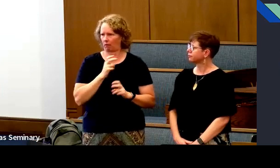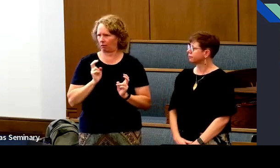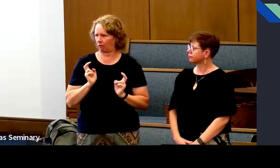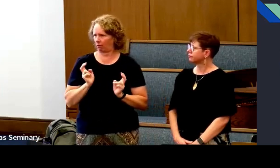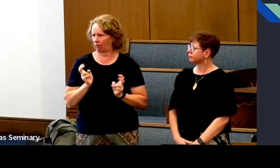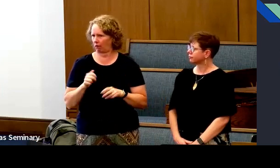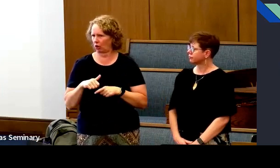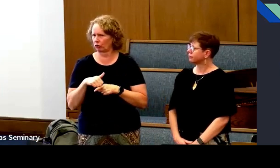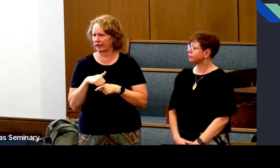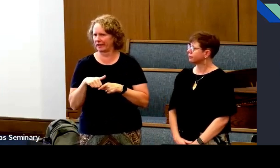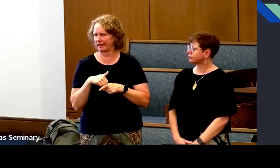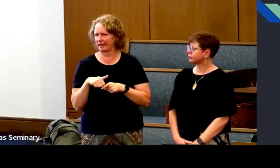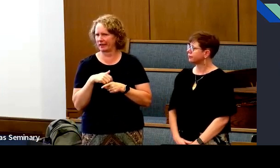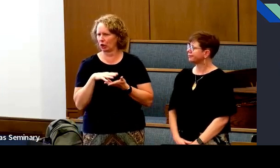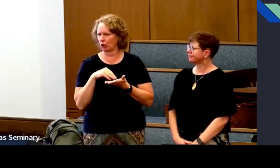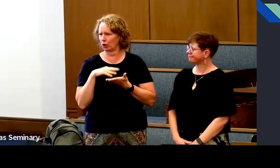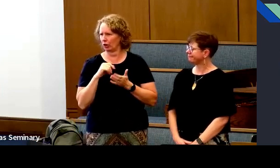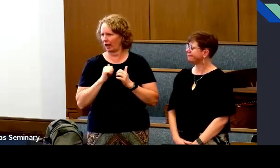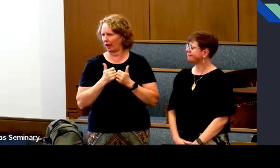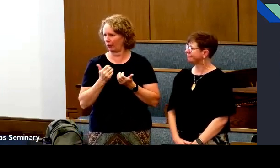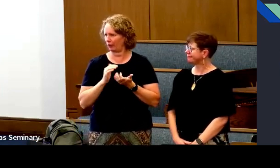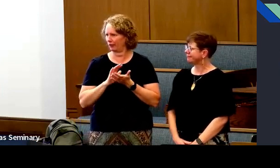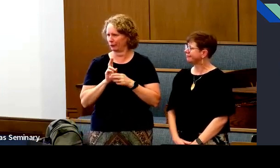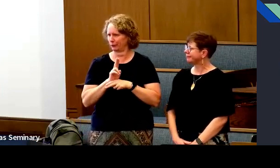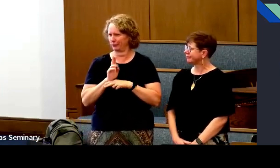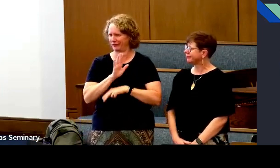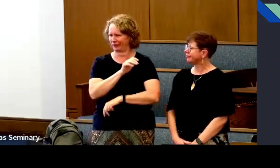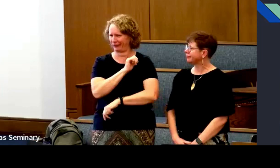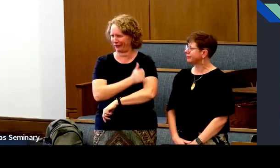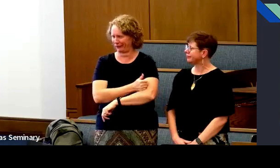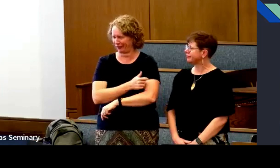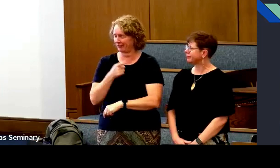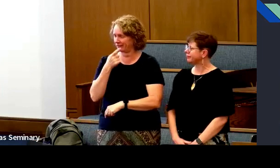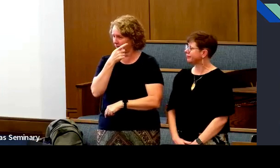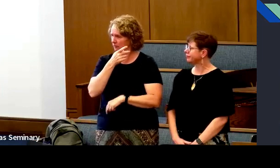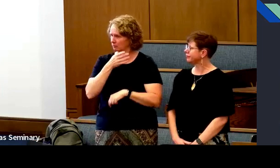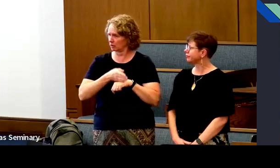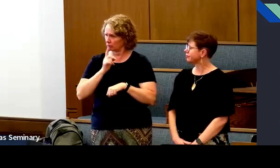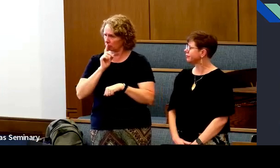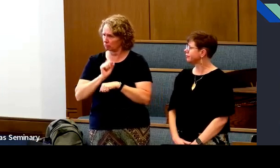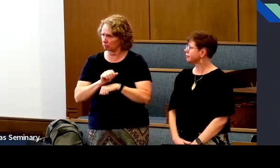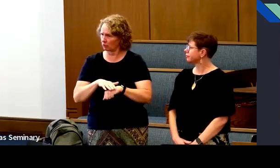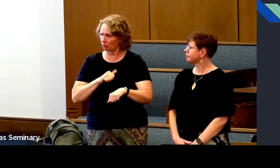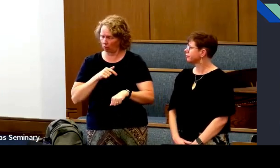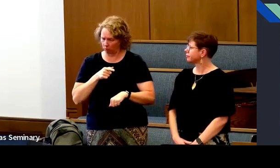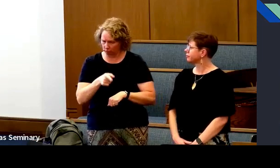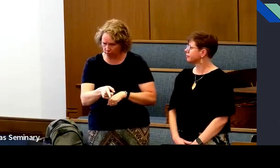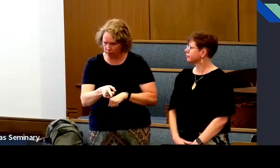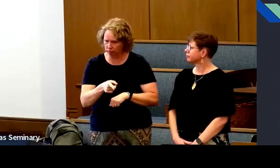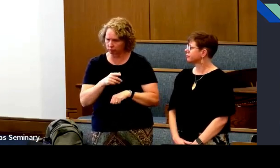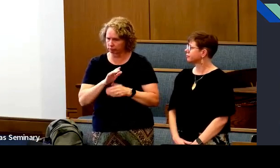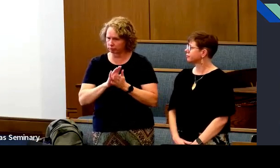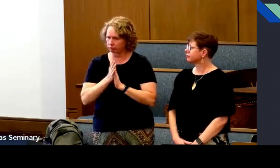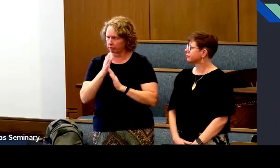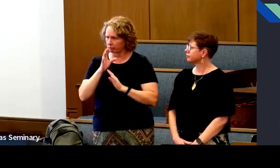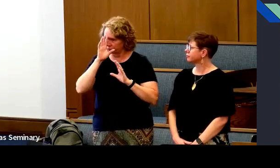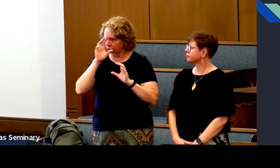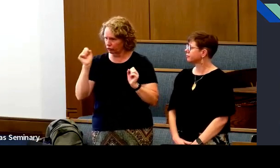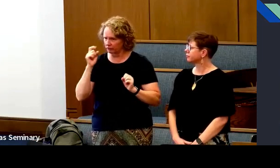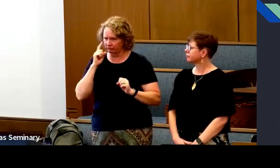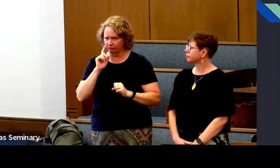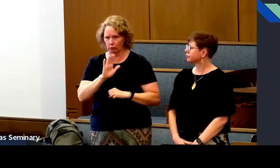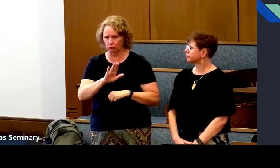what's important is the youth, because they're learning to train and how to use their priesthood authority as well.